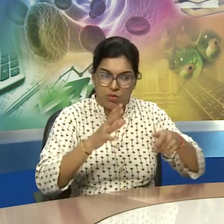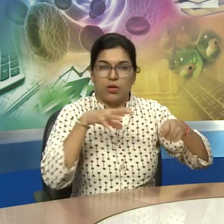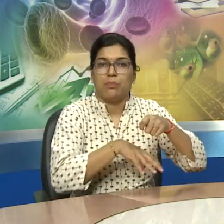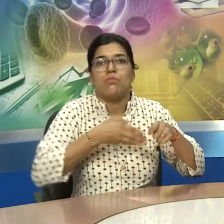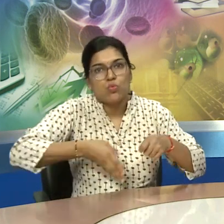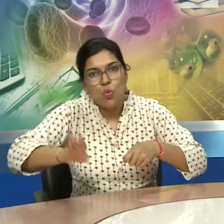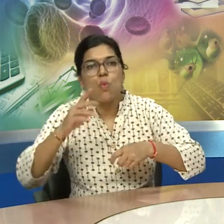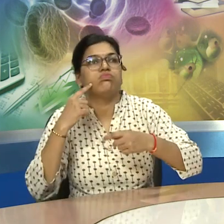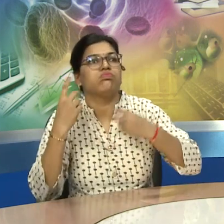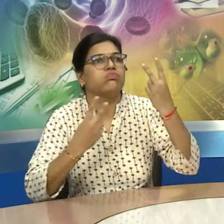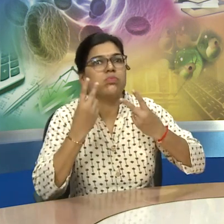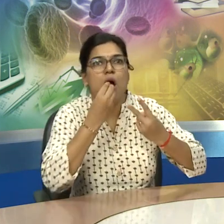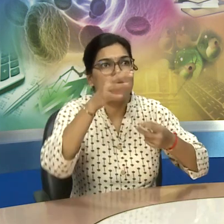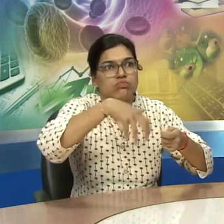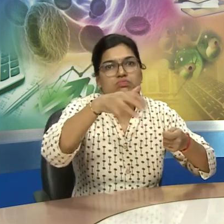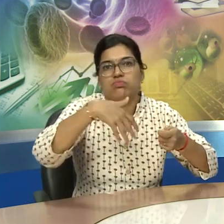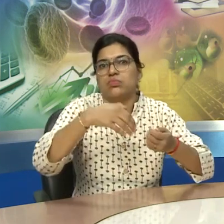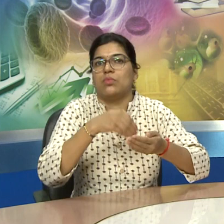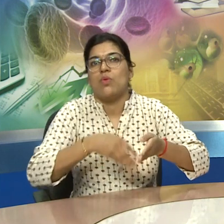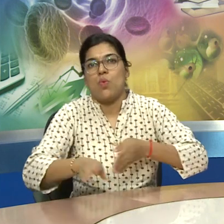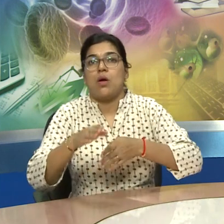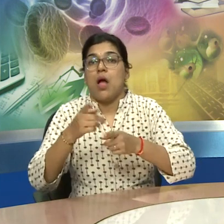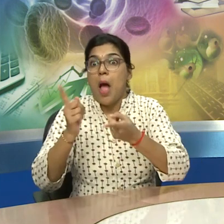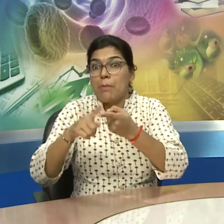protecting themselves from wild animals so